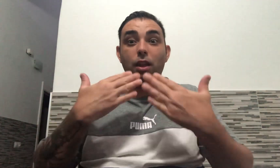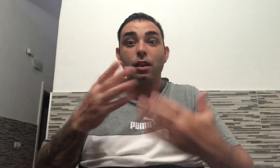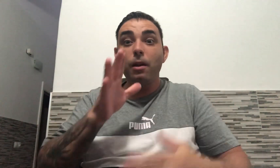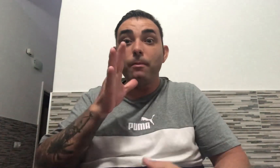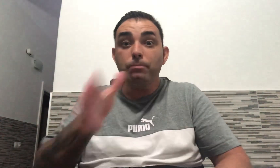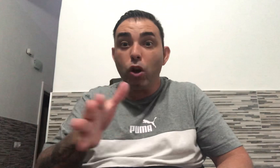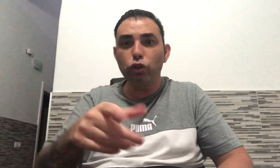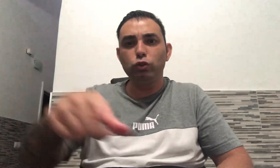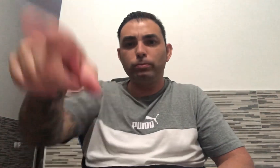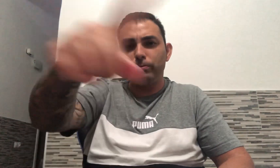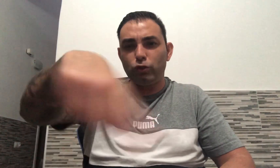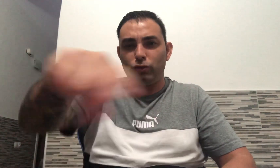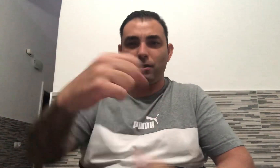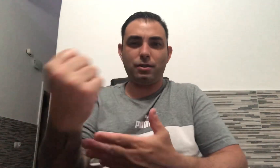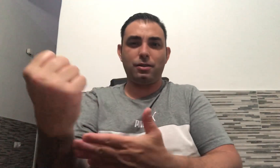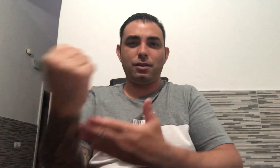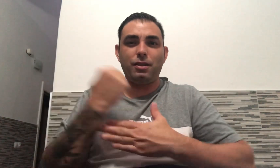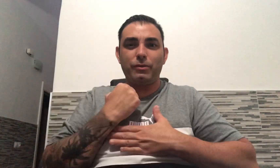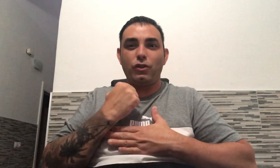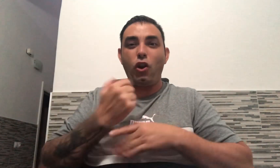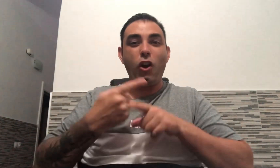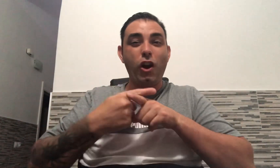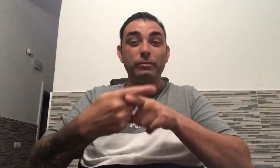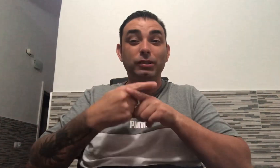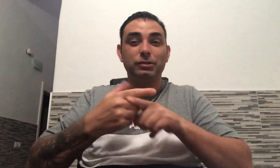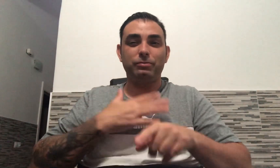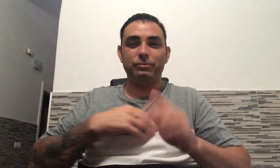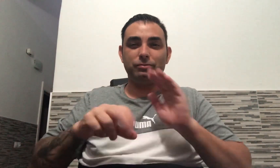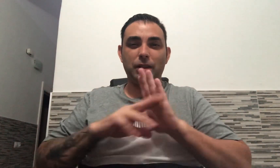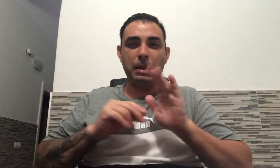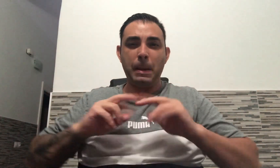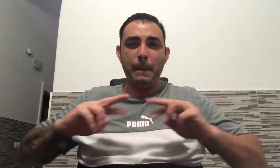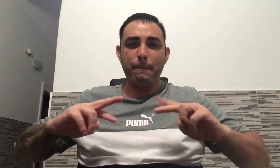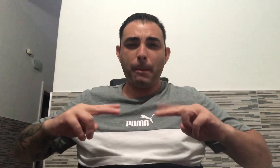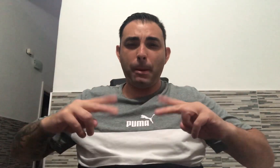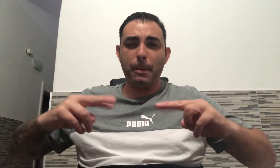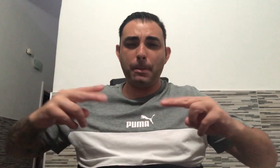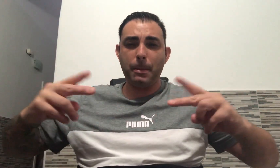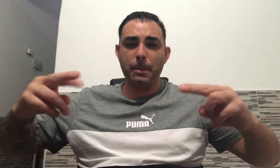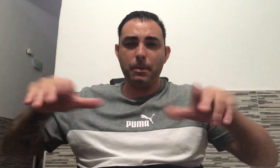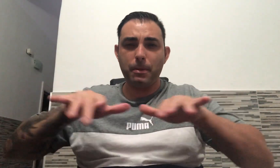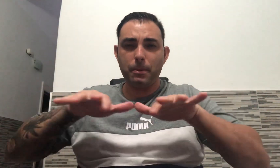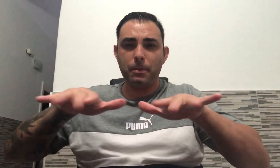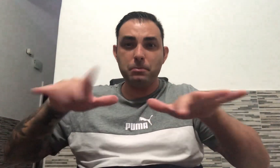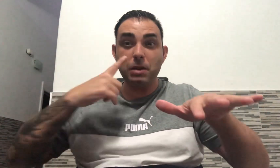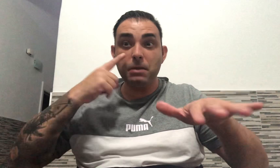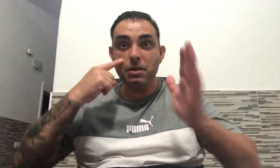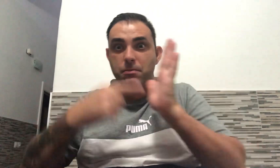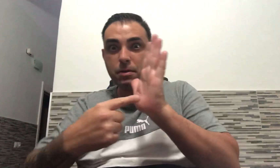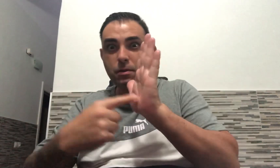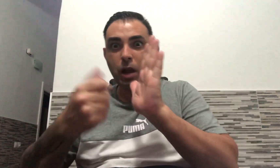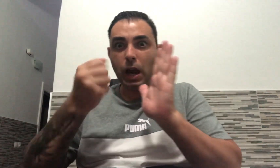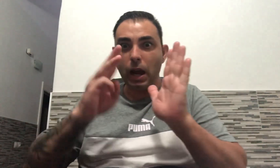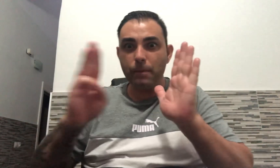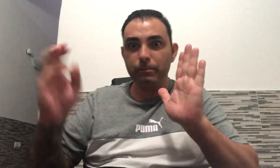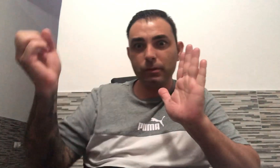but I'm like I'm like